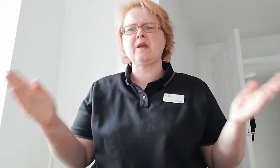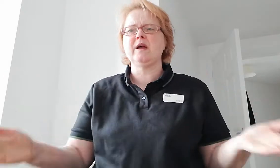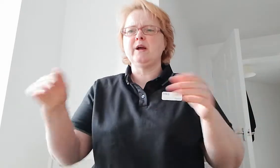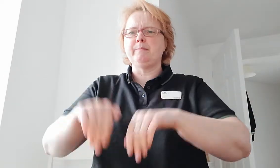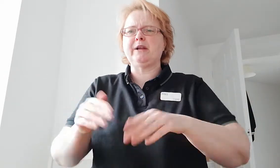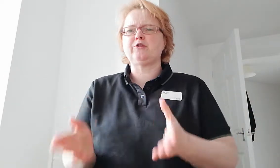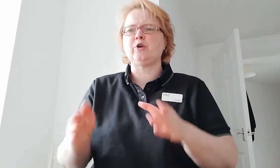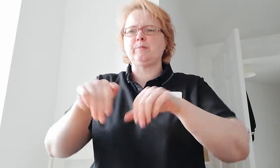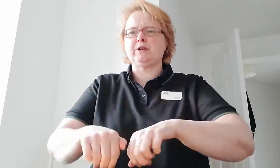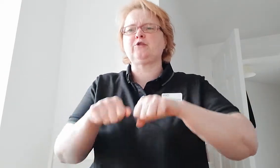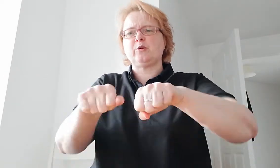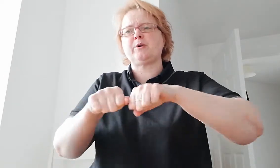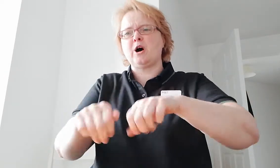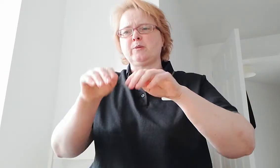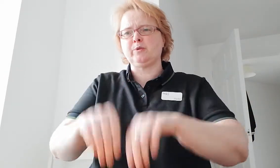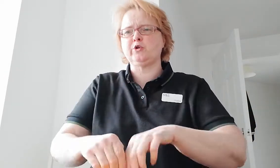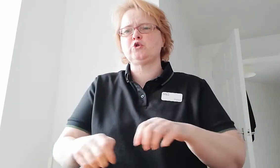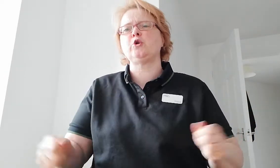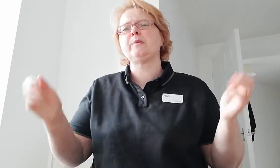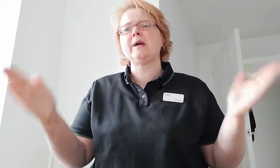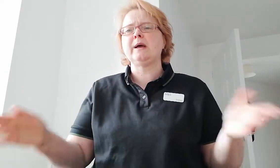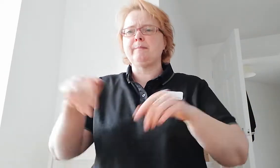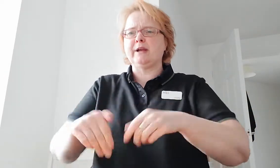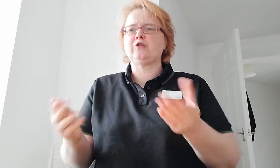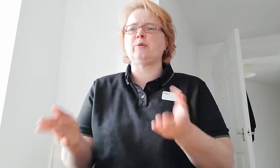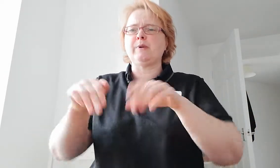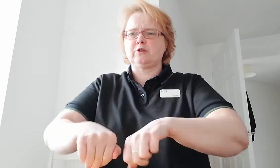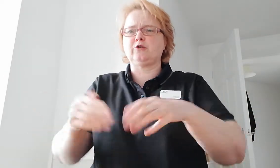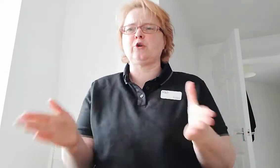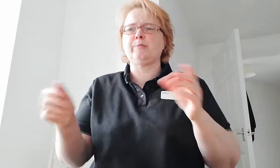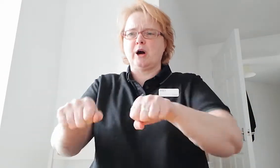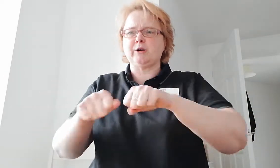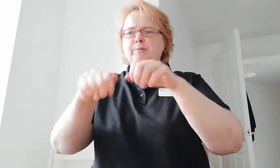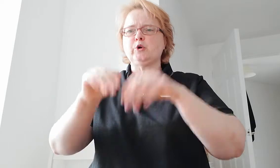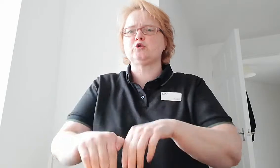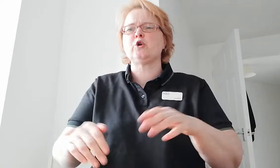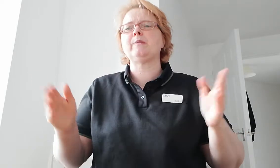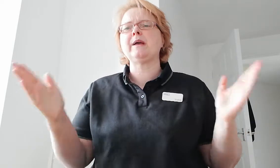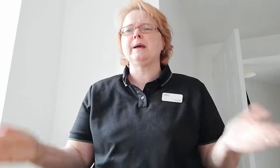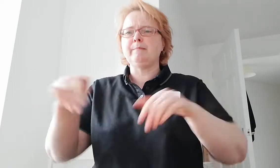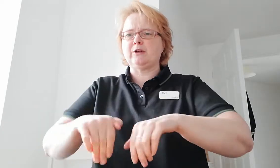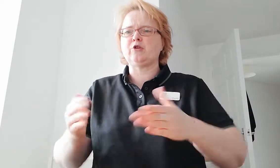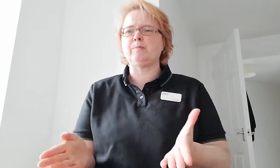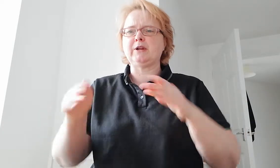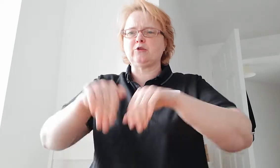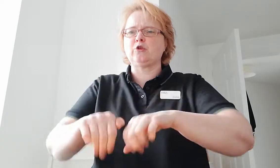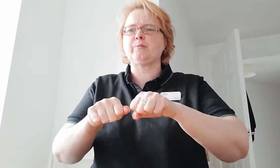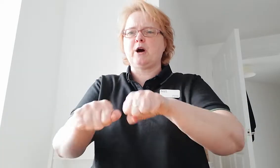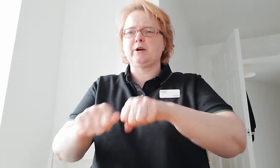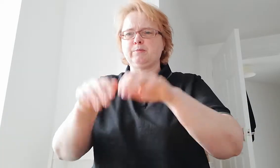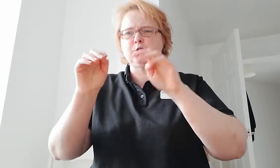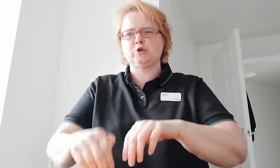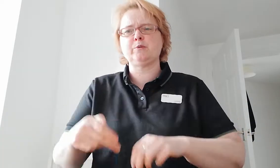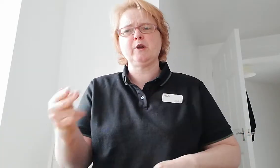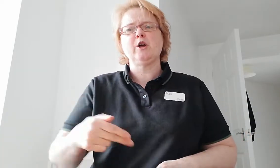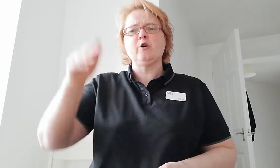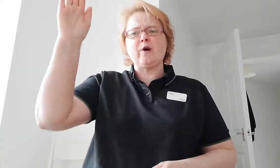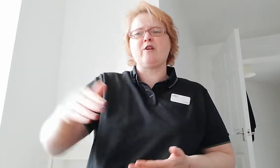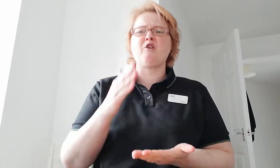Big shop, long shop, cardboard shop Big shop, long shop, cardboard shop Big shop, long shop, cardboard shop We're